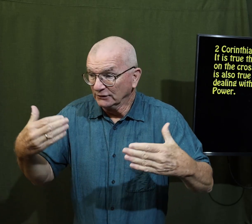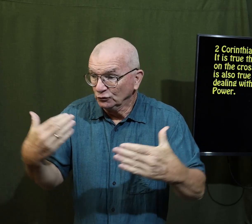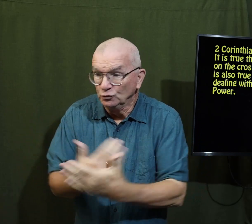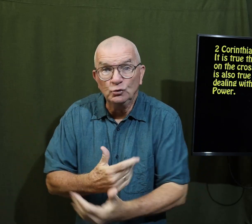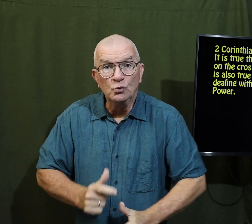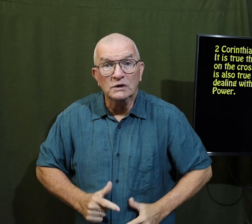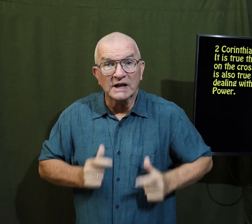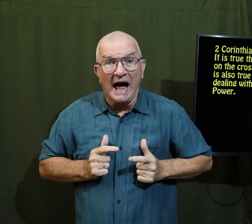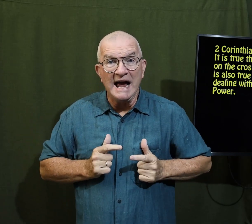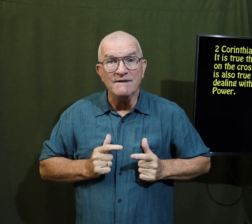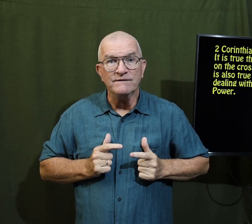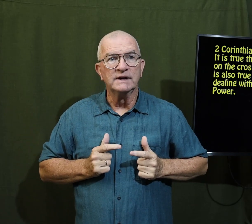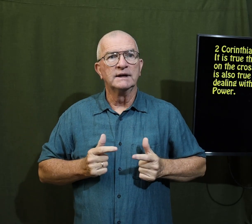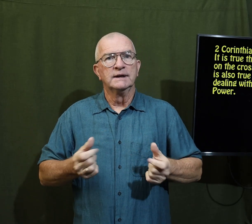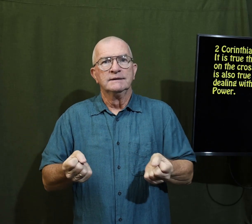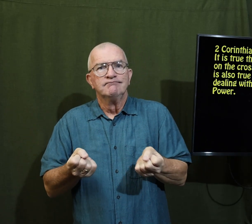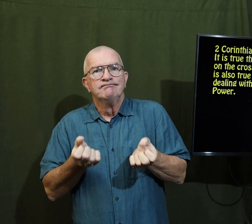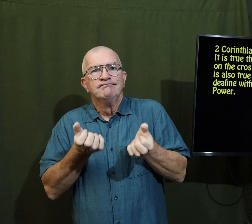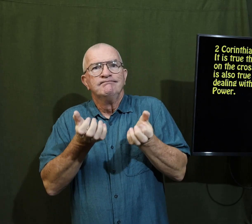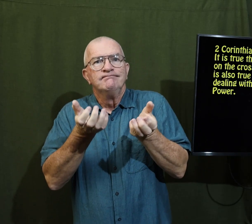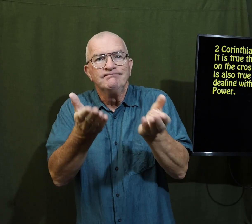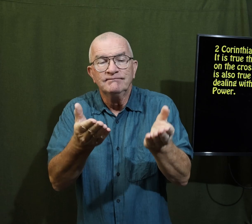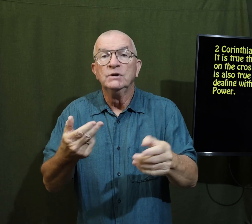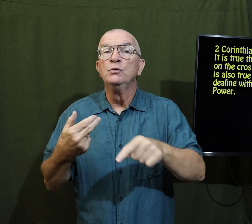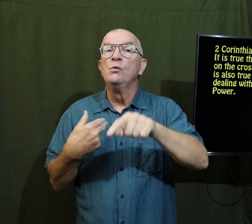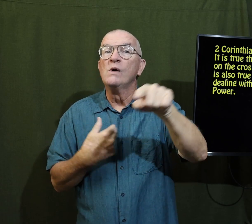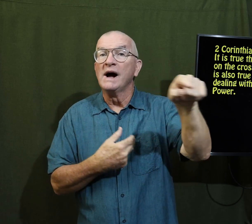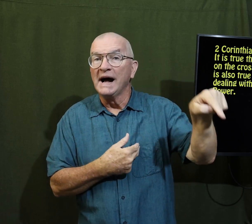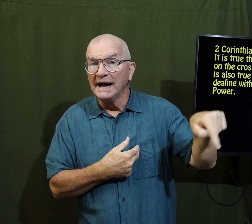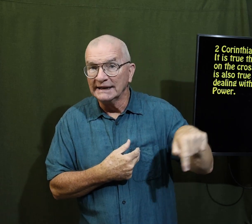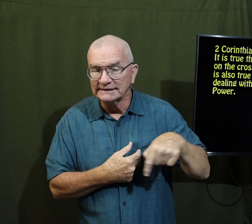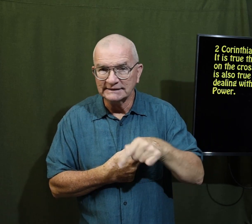that new life he offers to us